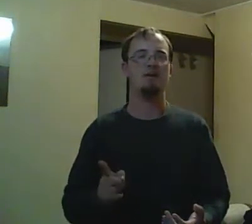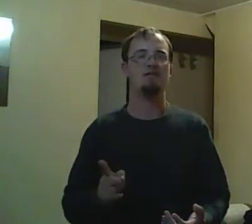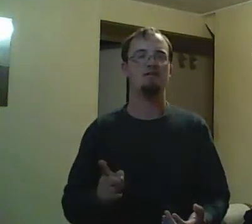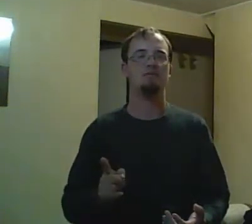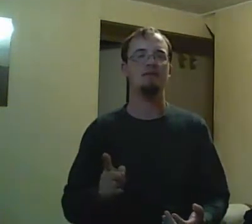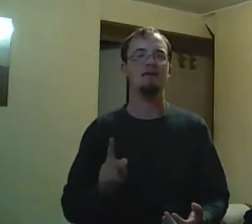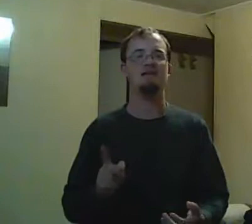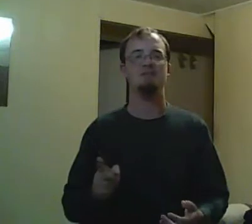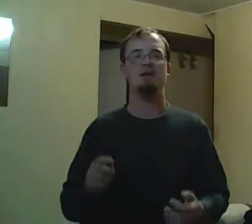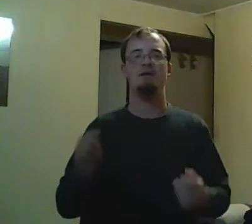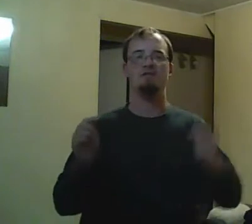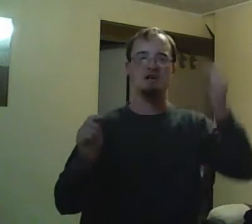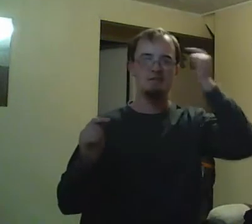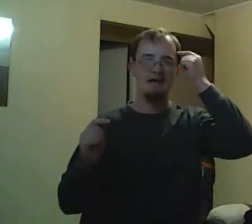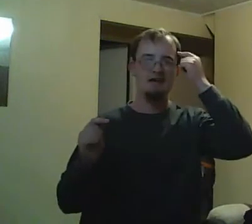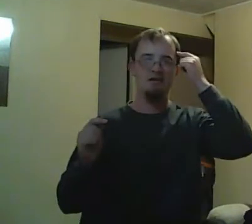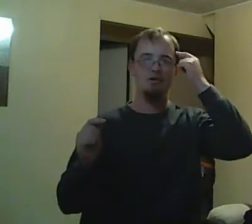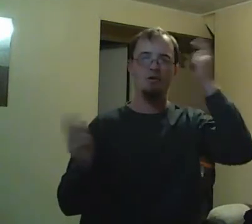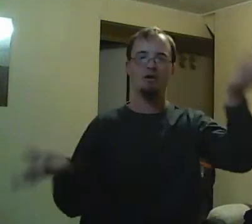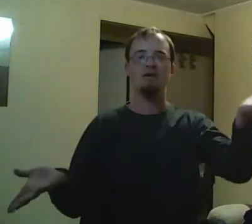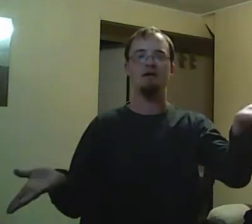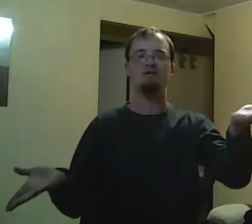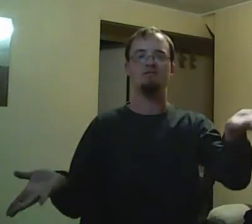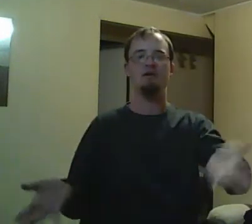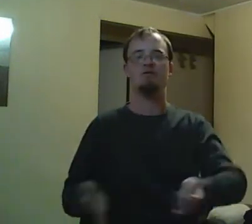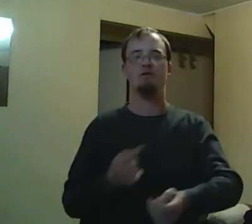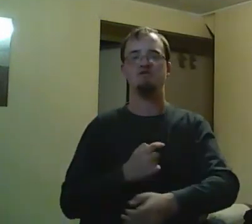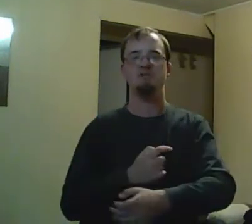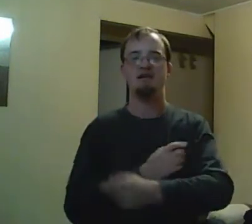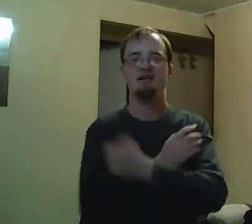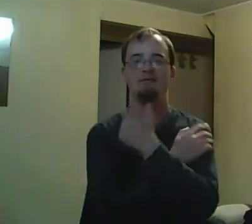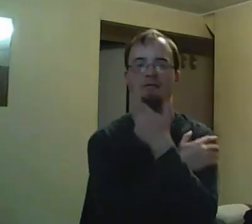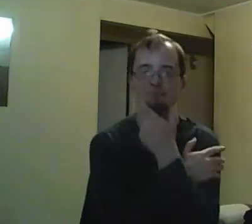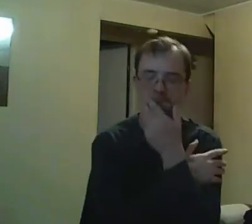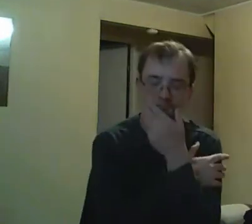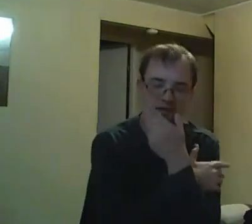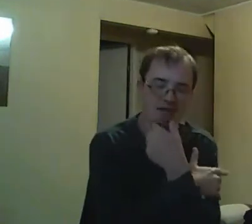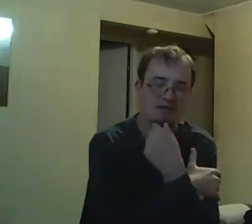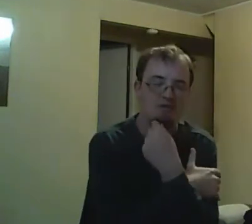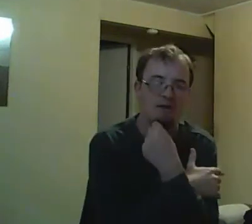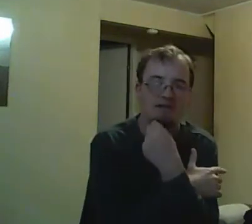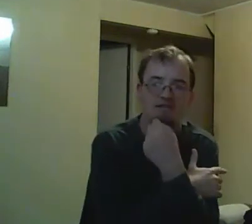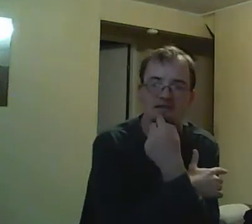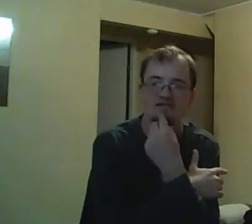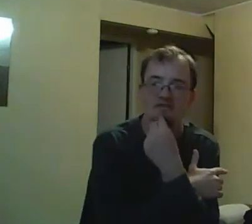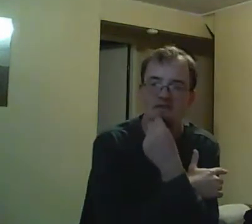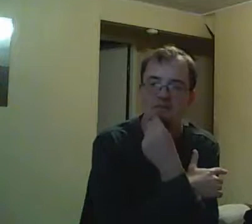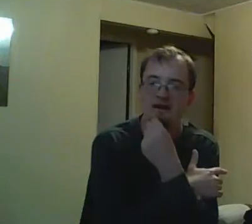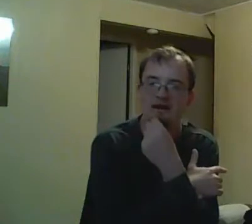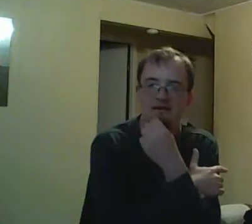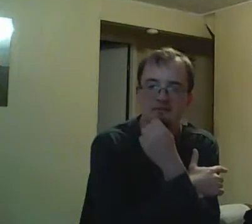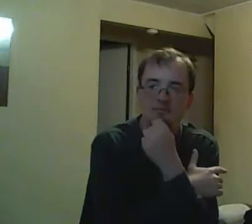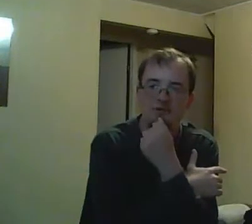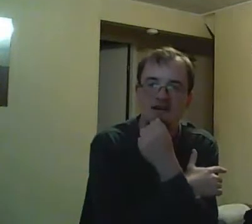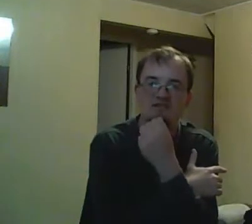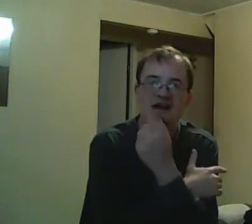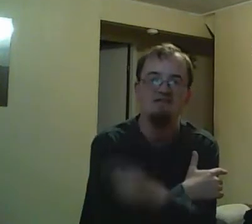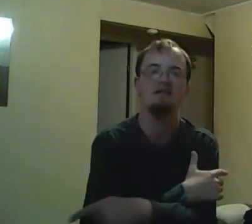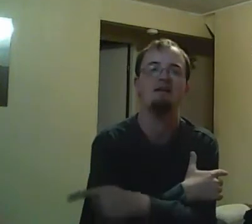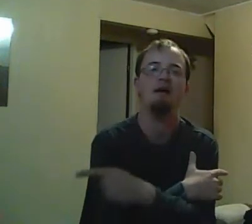then the pain and feathers fall. Everyone laughs at him. A lot of people are disgusted by it, mostly staff members and, you know, Emma